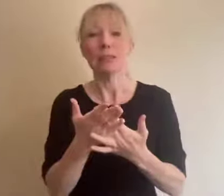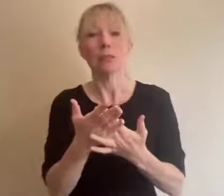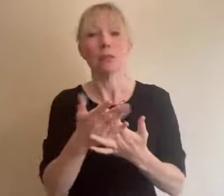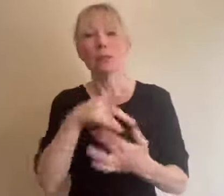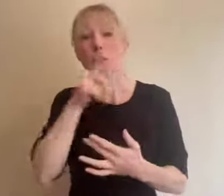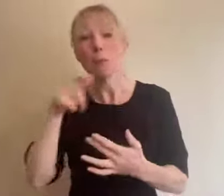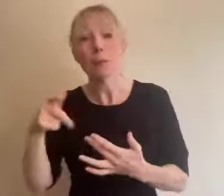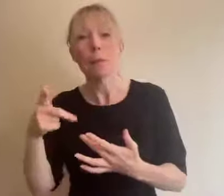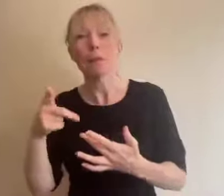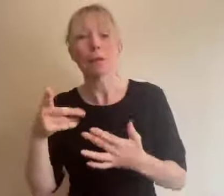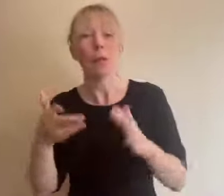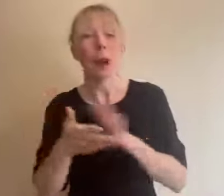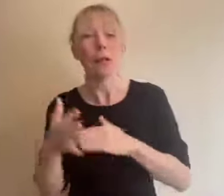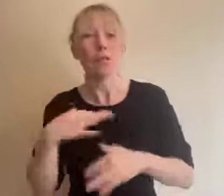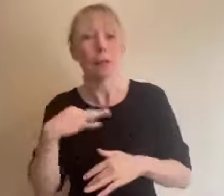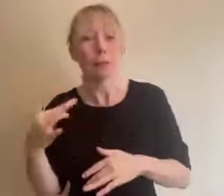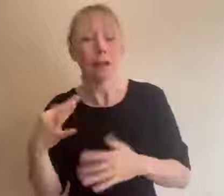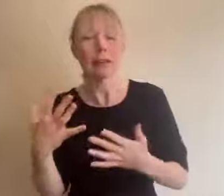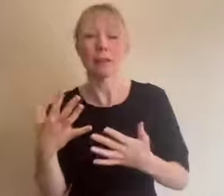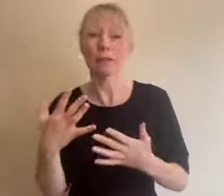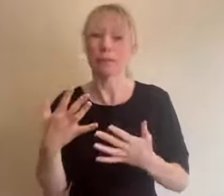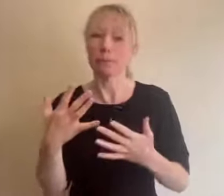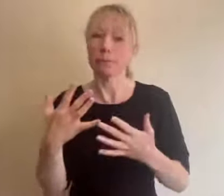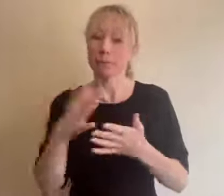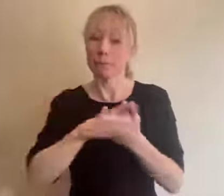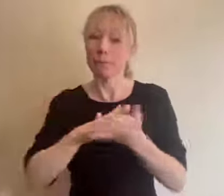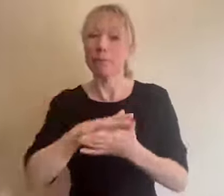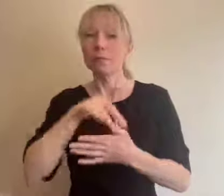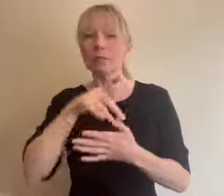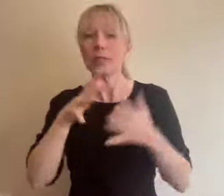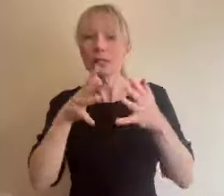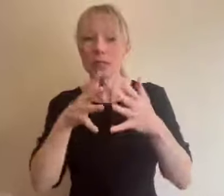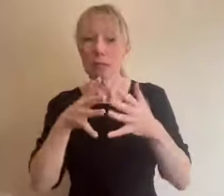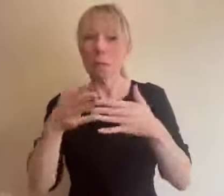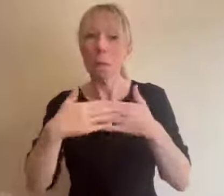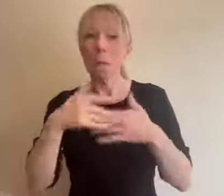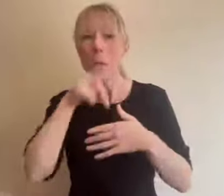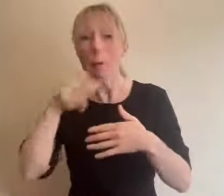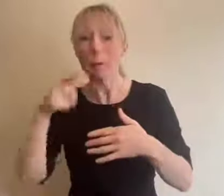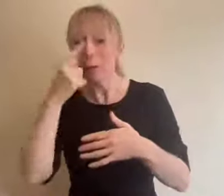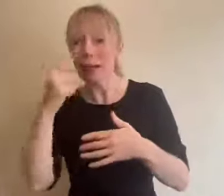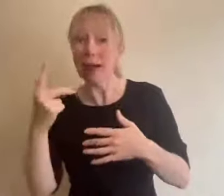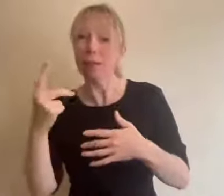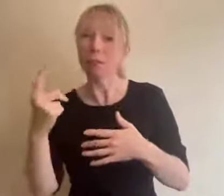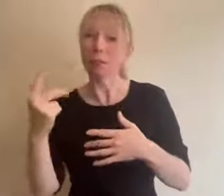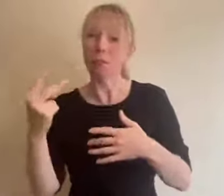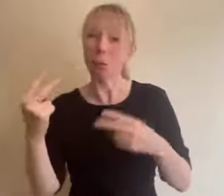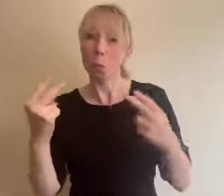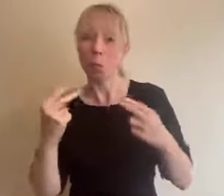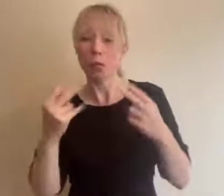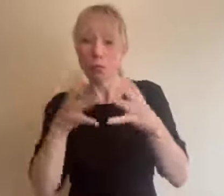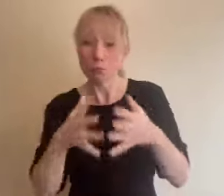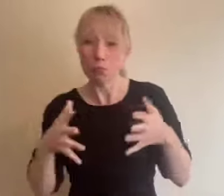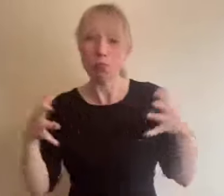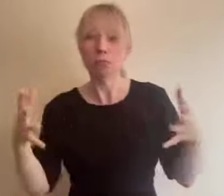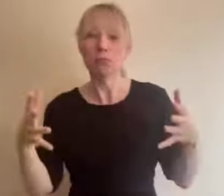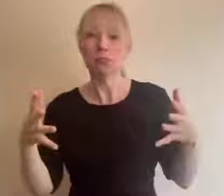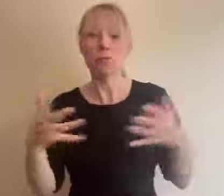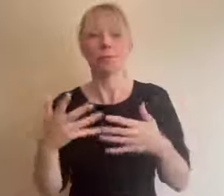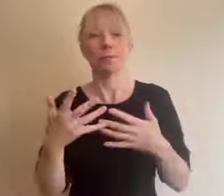without increasing the size of the room because digital attendees won't count towards capacity increase income from ticket sales by having